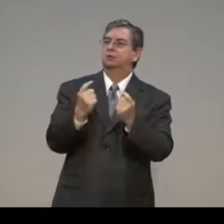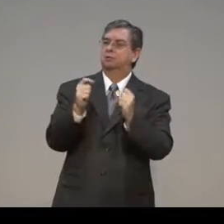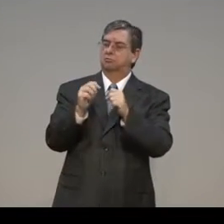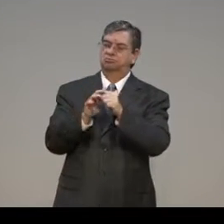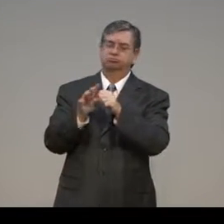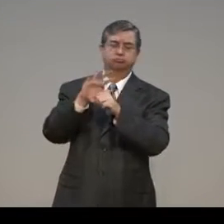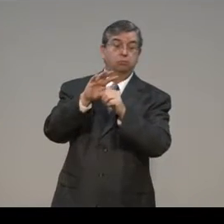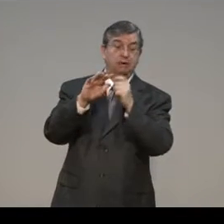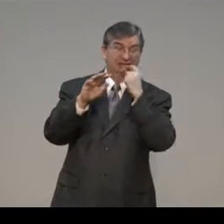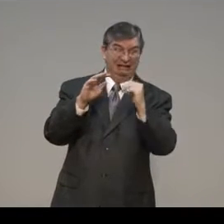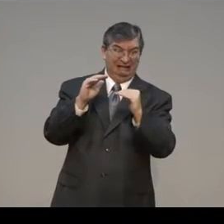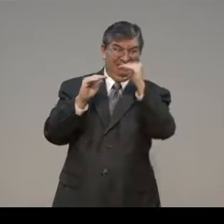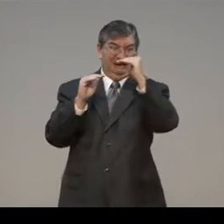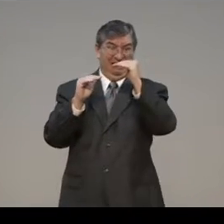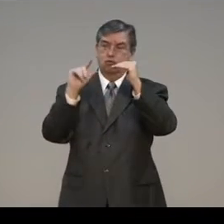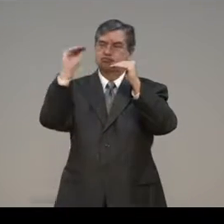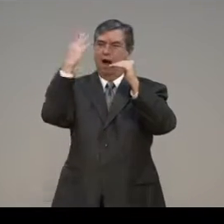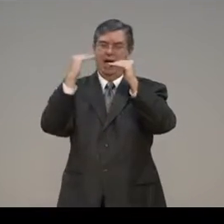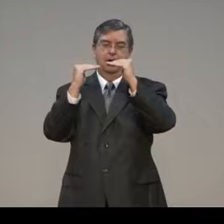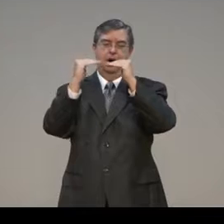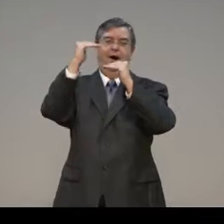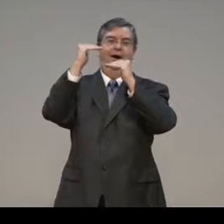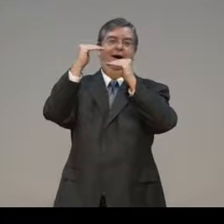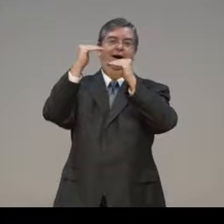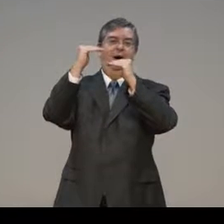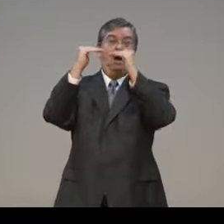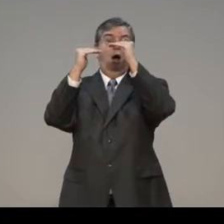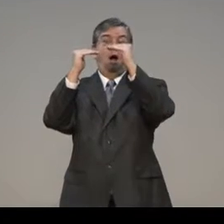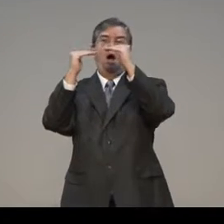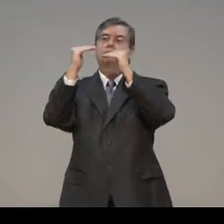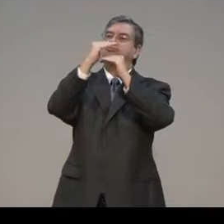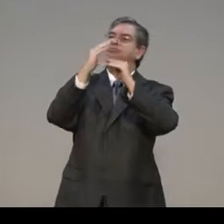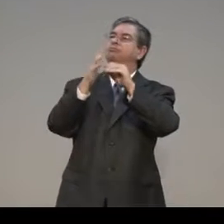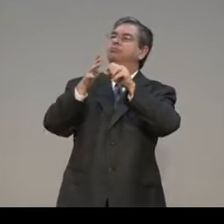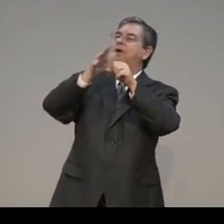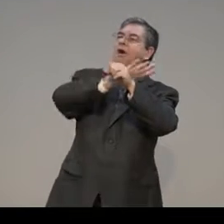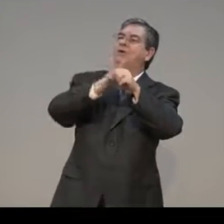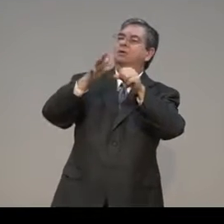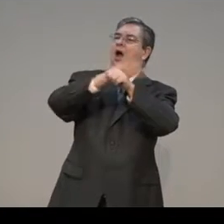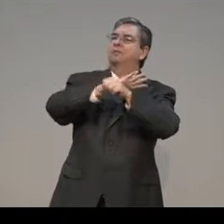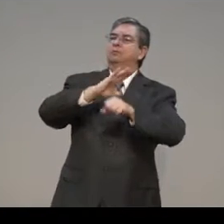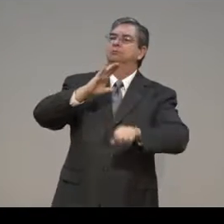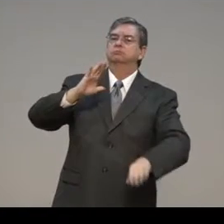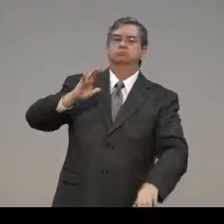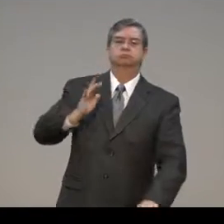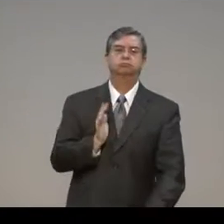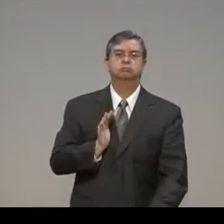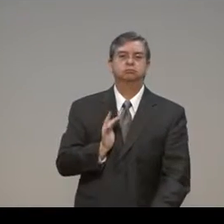But yet, God's grace was more, and it covered the sin.